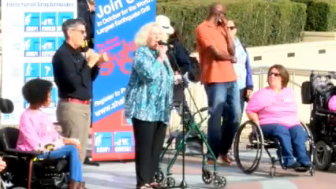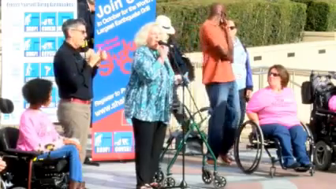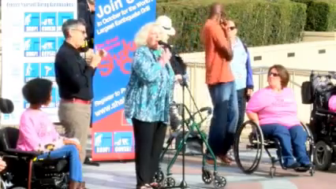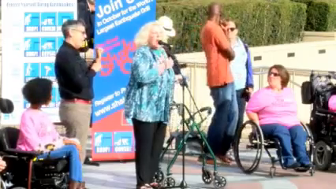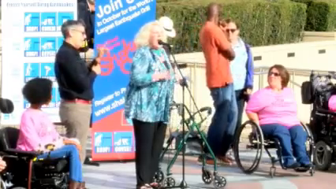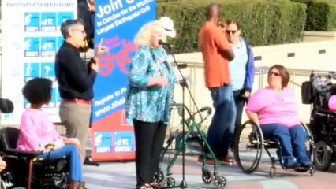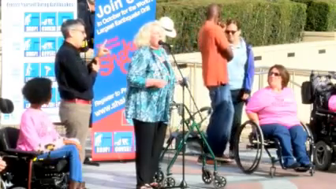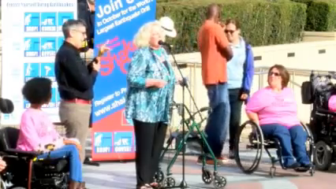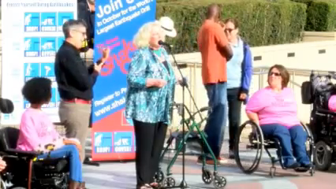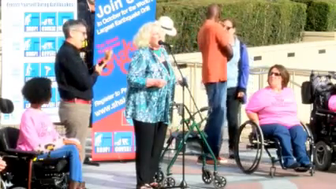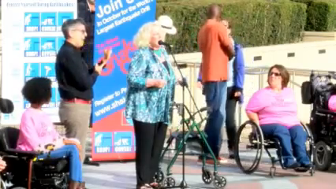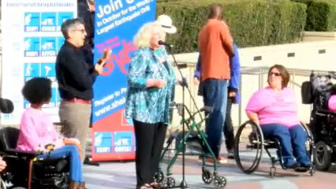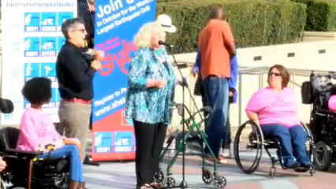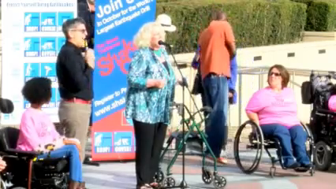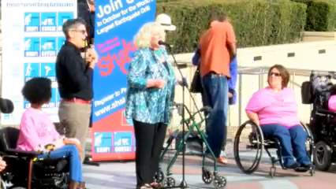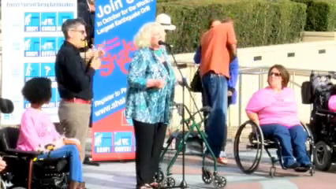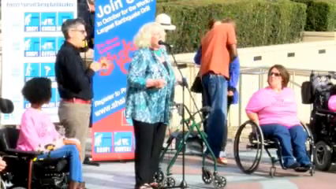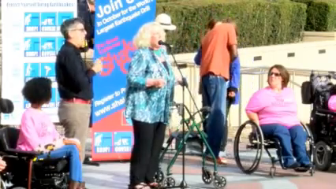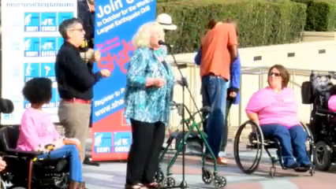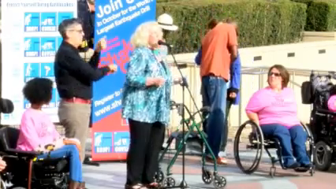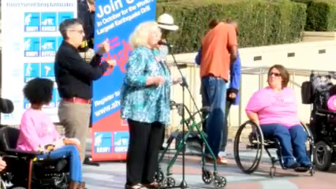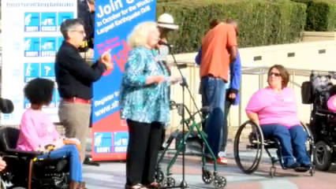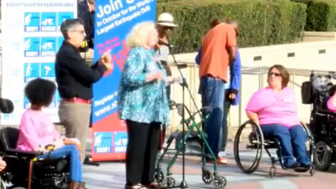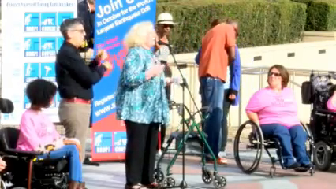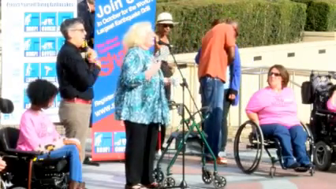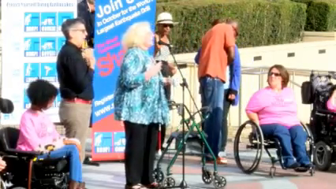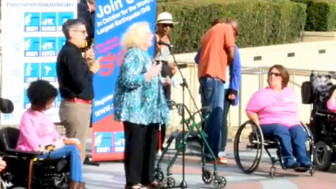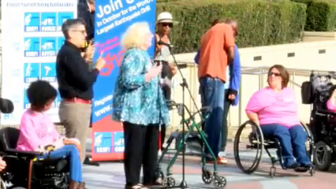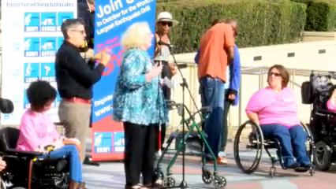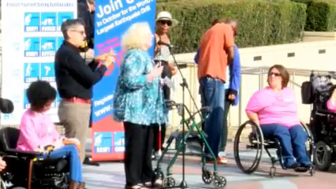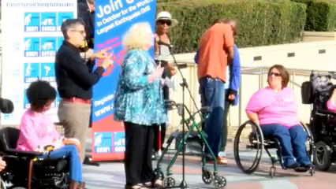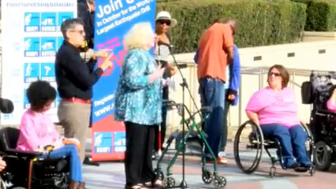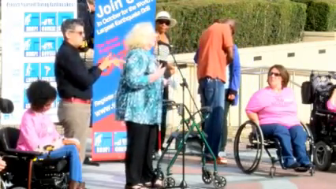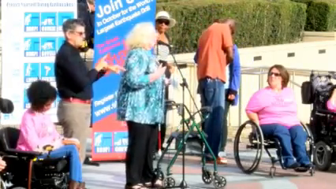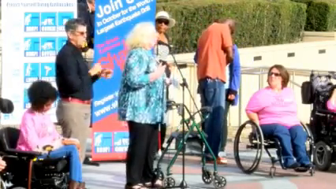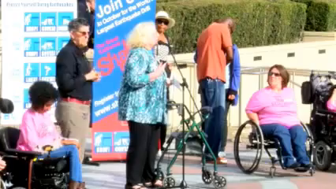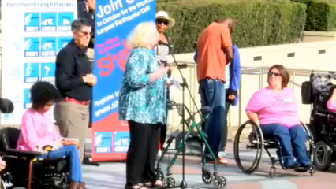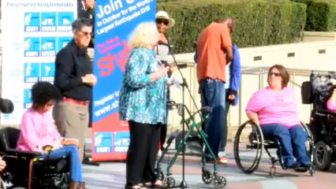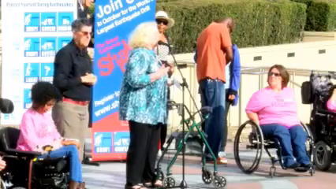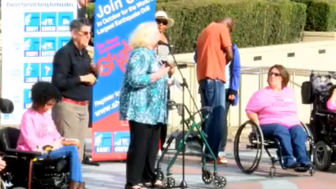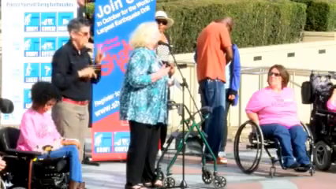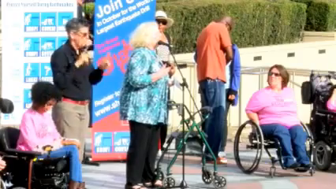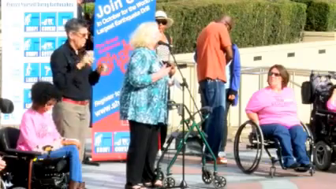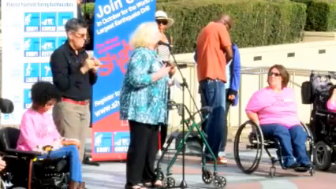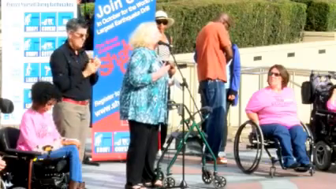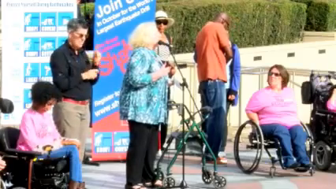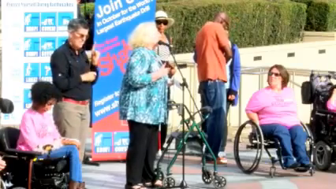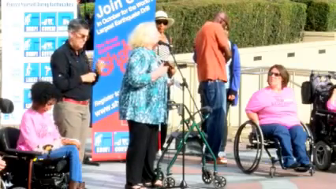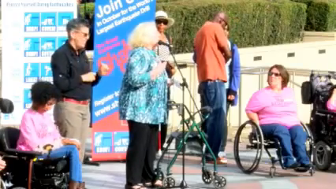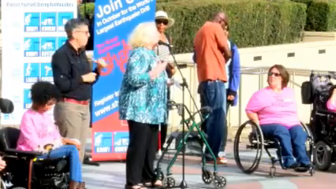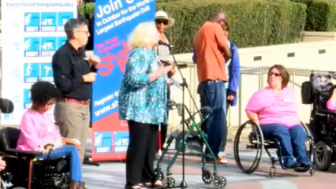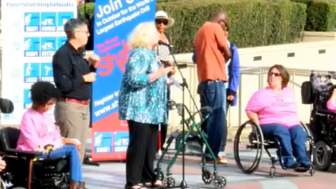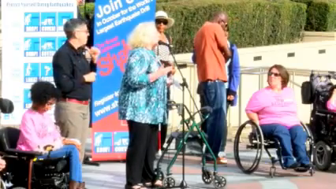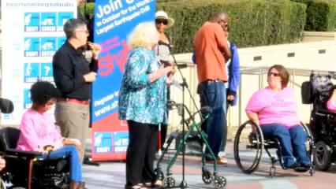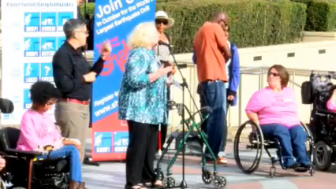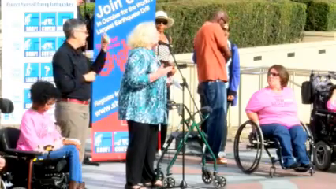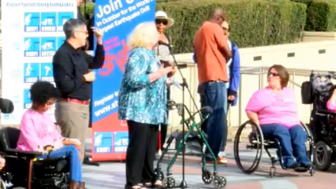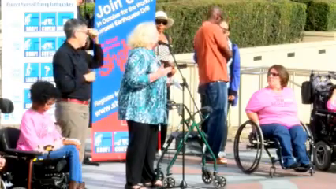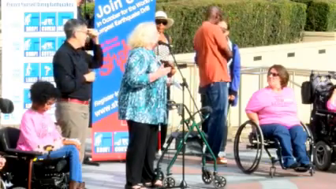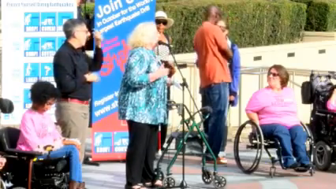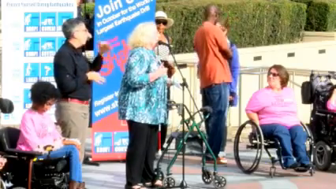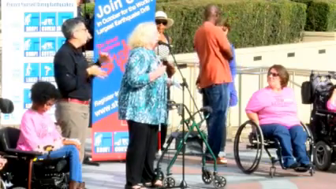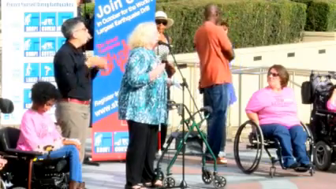how it was interpreted. So, people with disabilities did not think that the courts